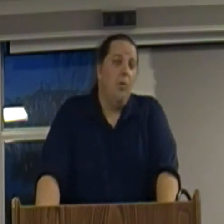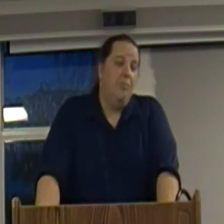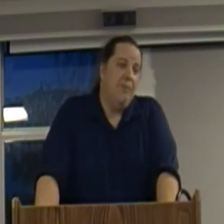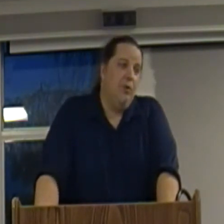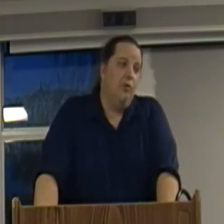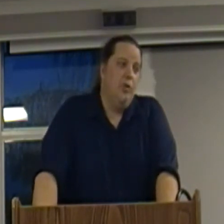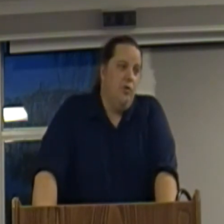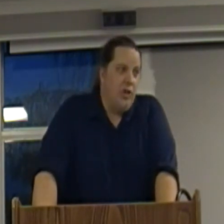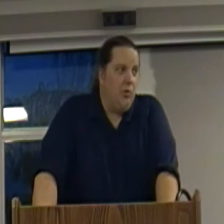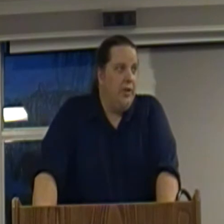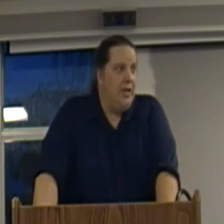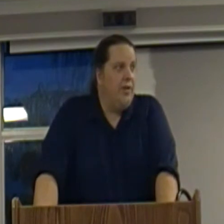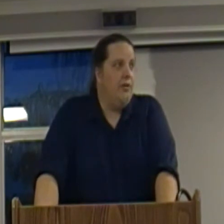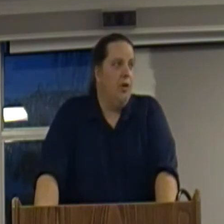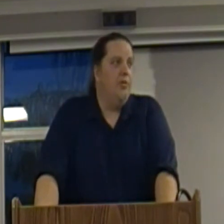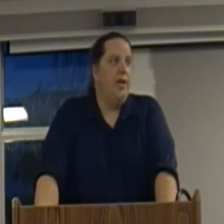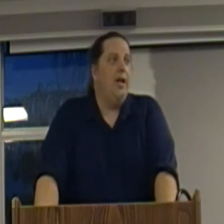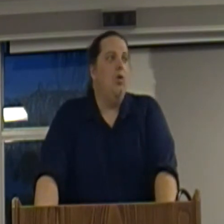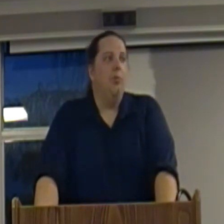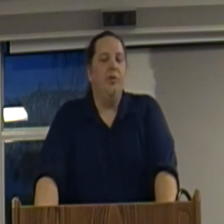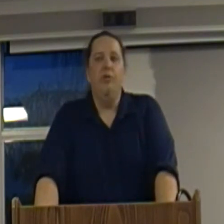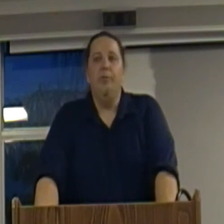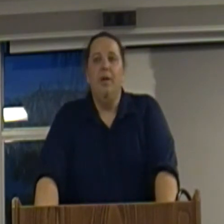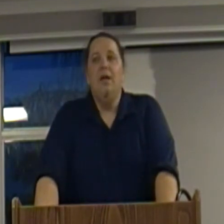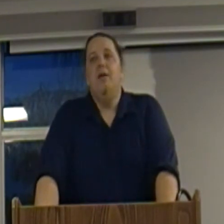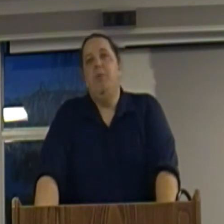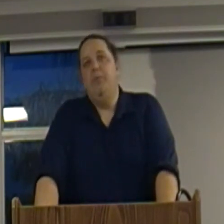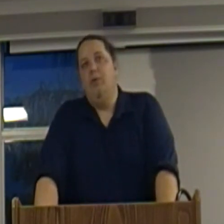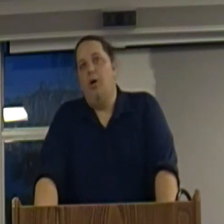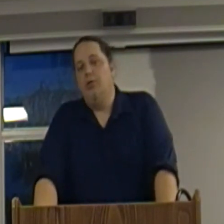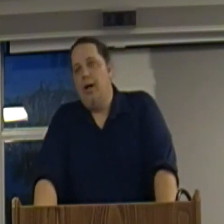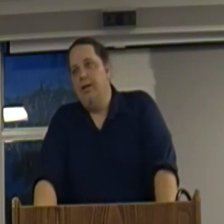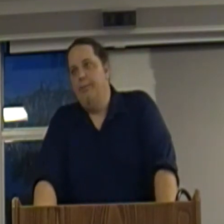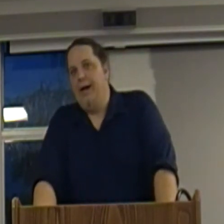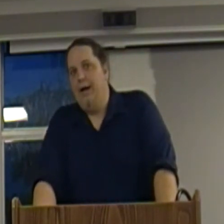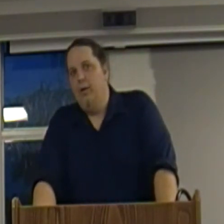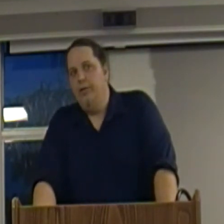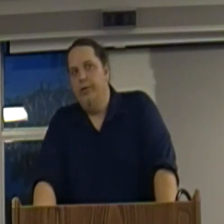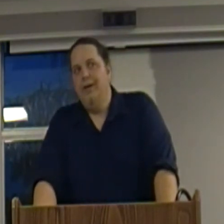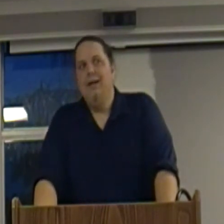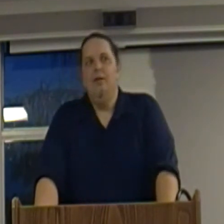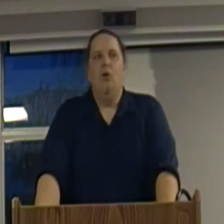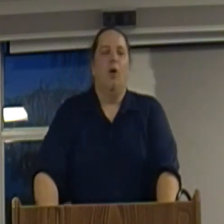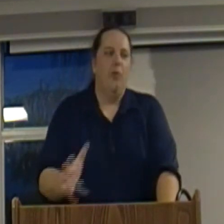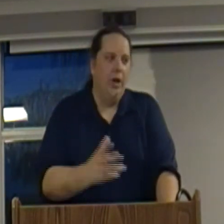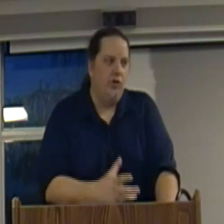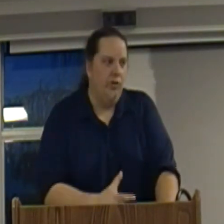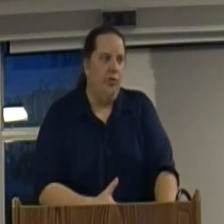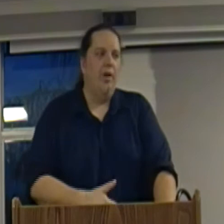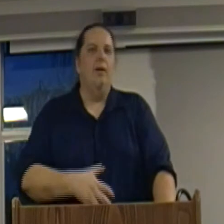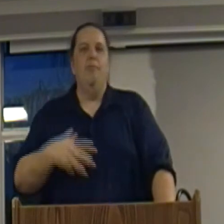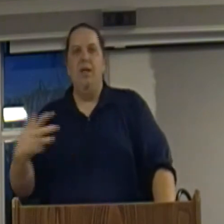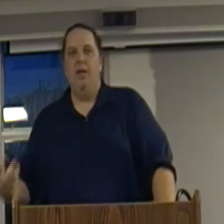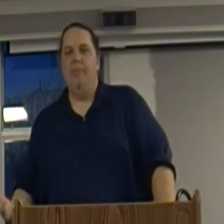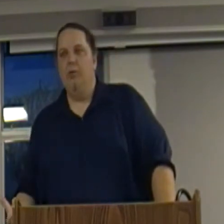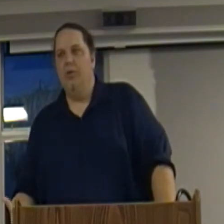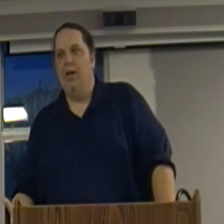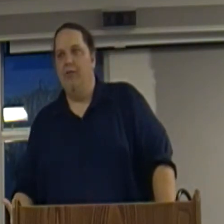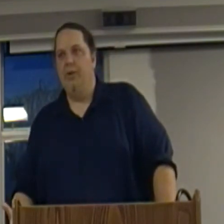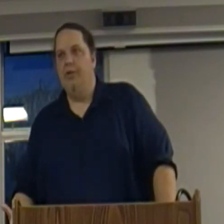when people, when you generally hear that term today, corporatism, people are talking about the corporations being embedded with the government.